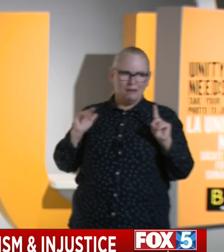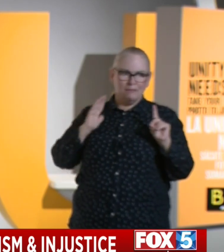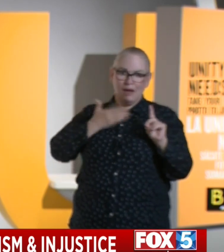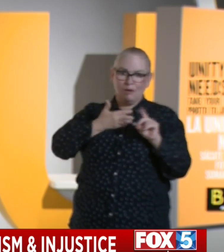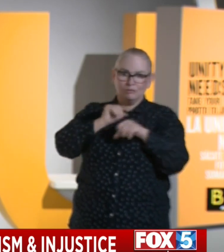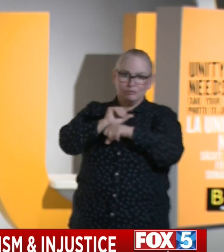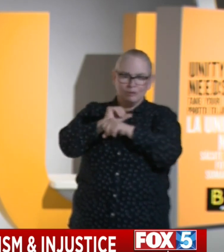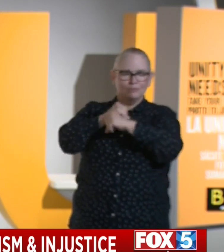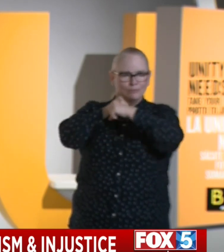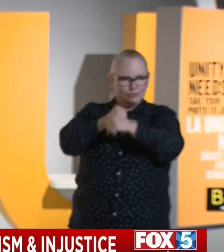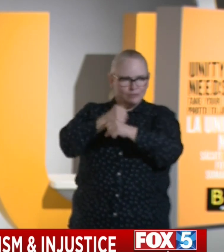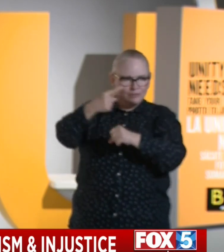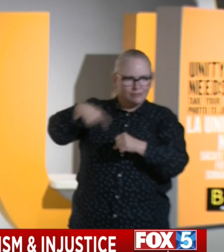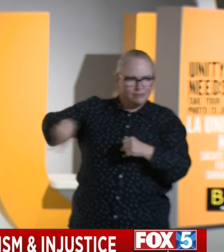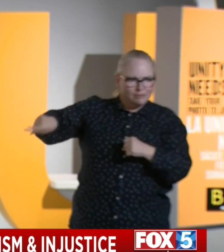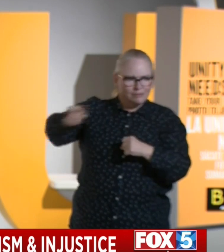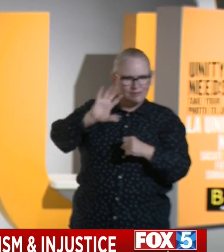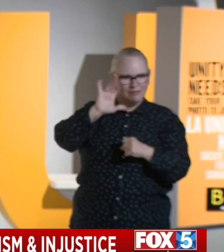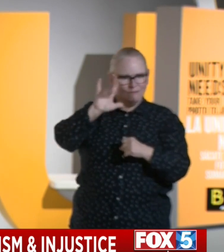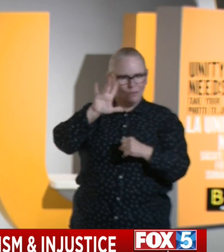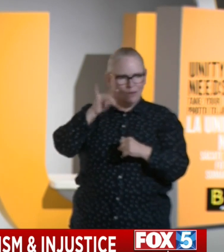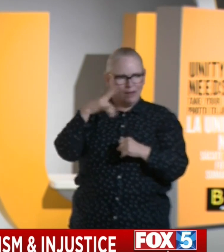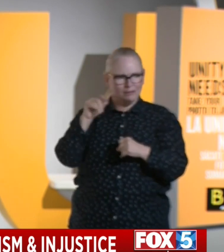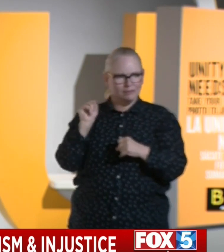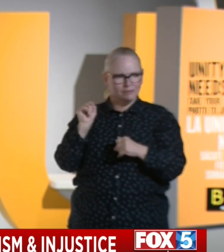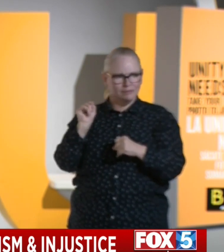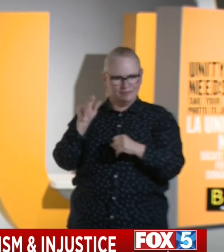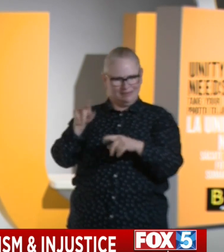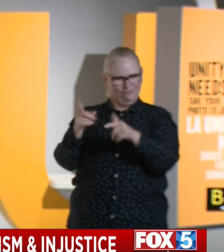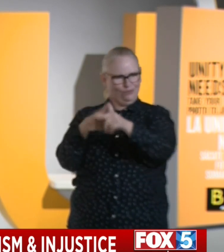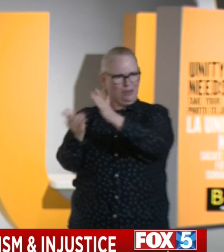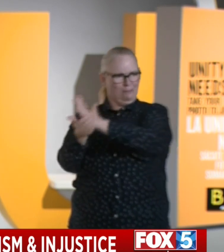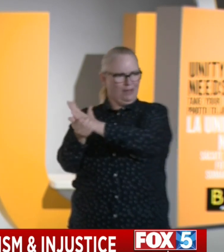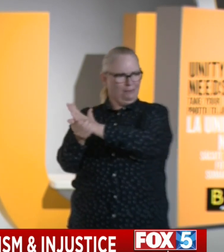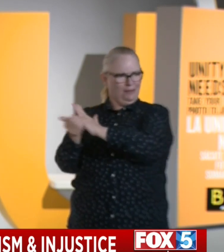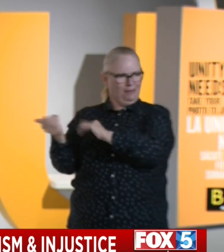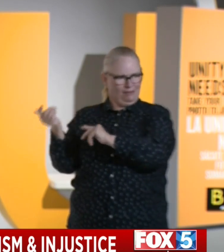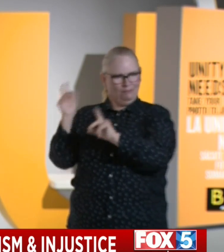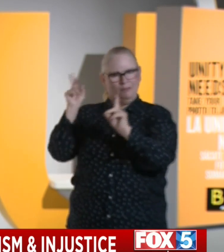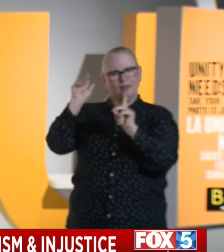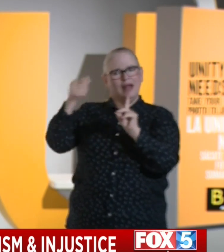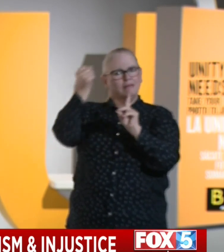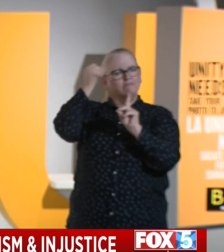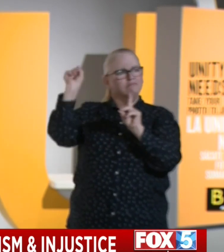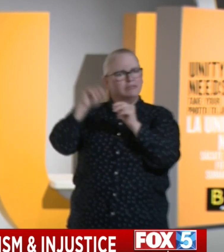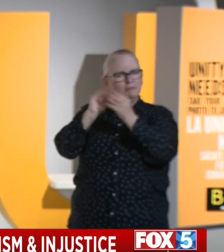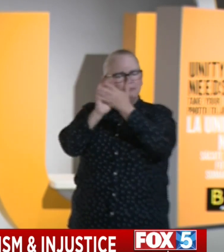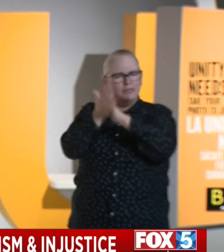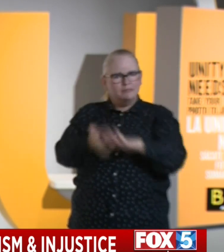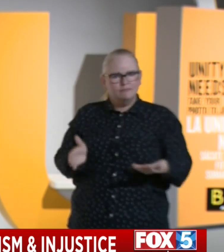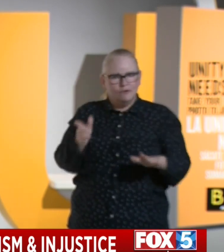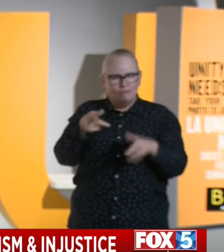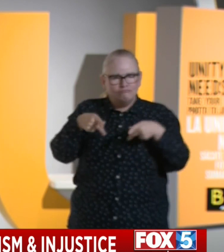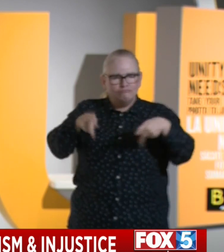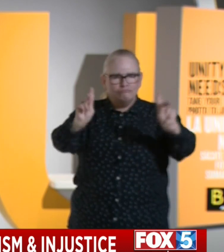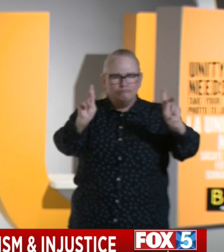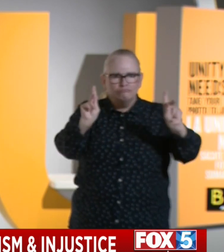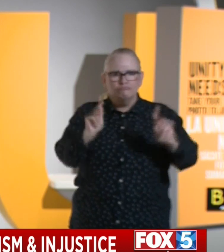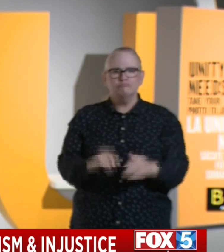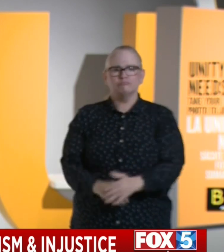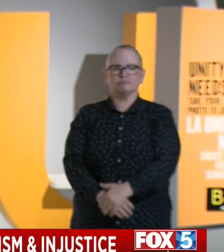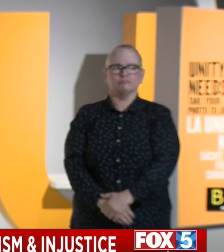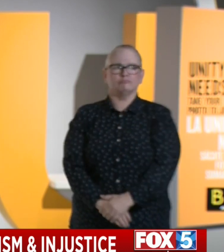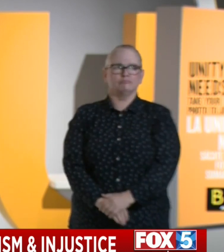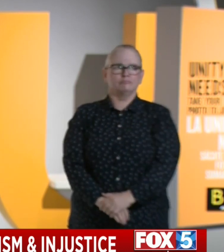the civil rights and to the First Amendment rights so that people can protest in peace. There's only two types of protests we should not